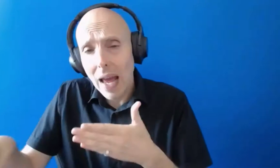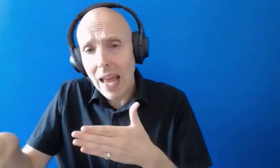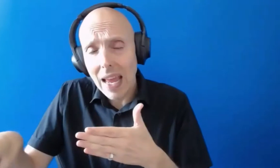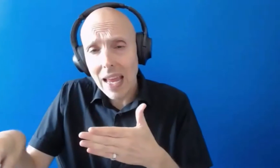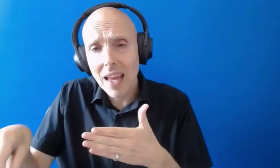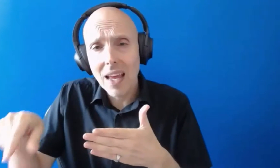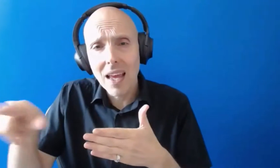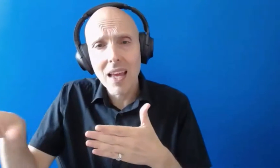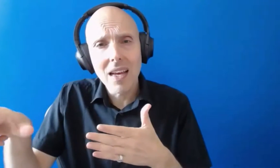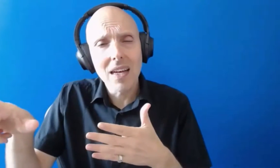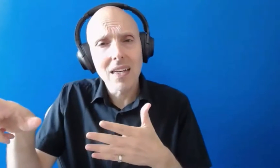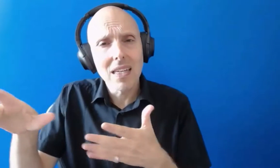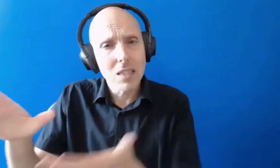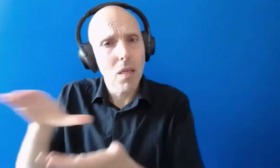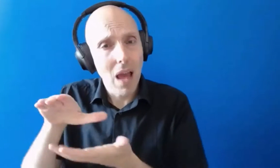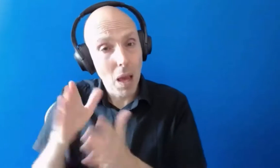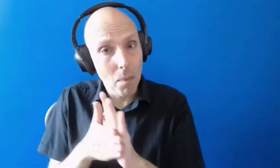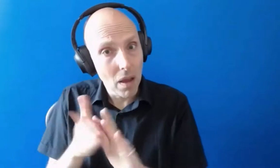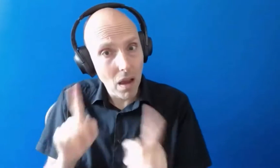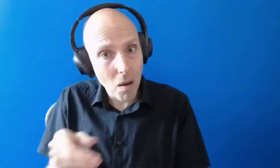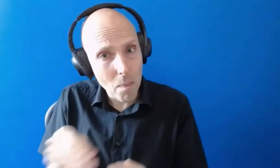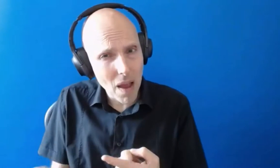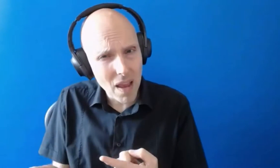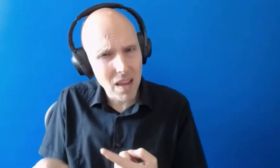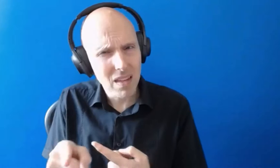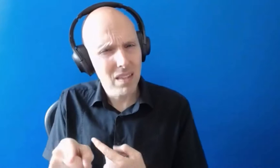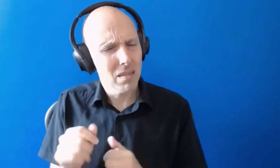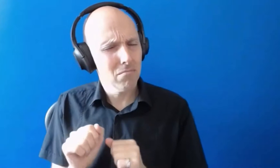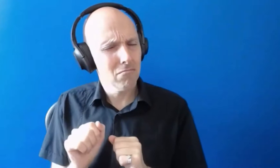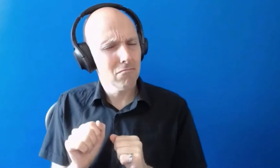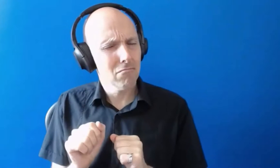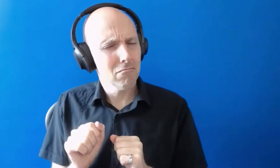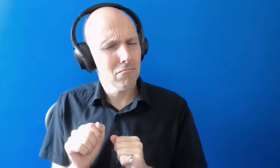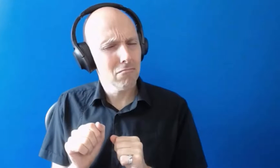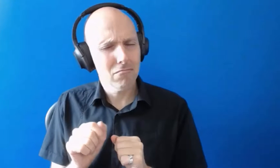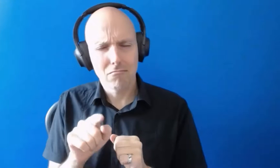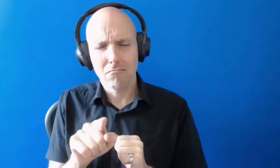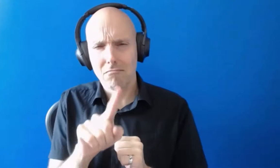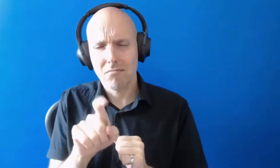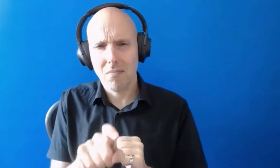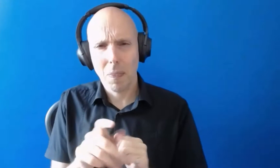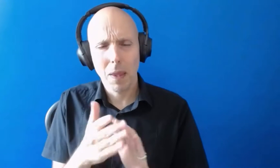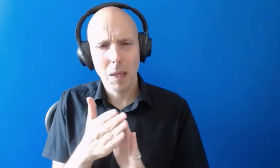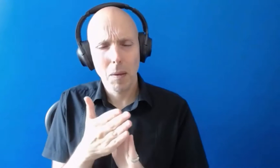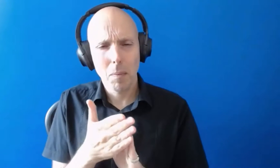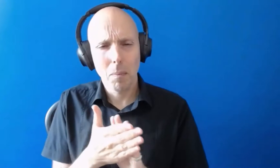um so was there anything more about the support not getting paid yeah i think the